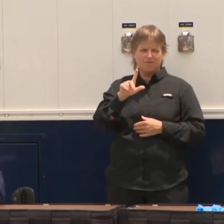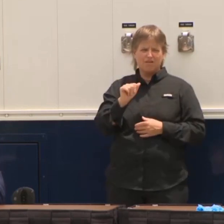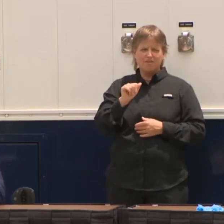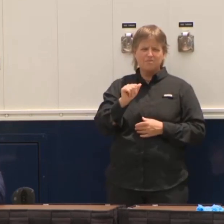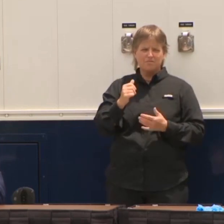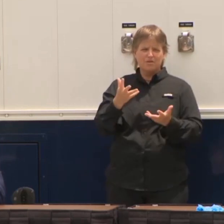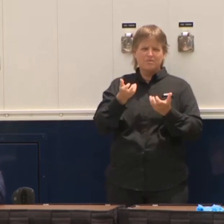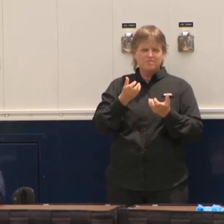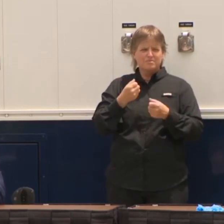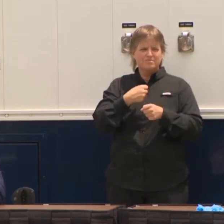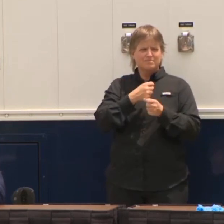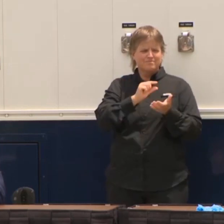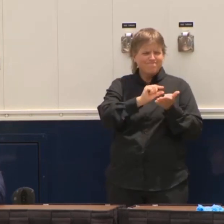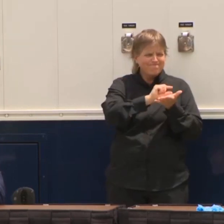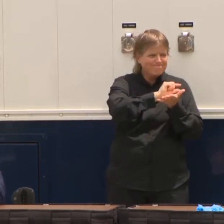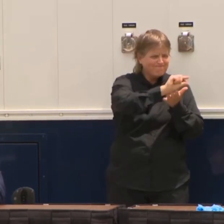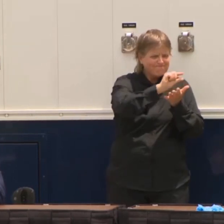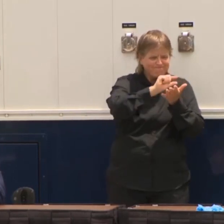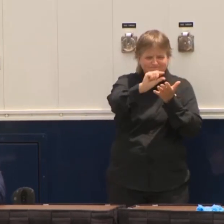able to give to folks.